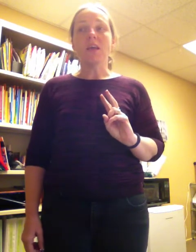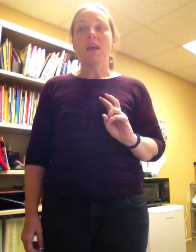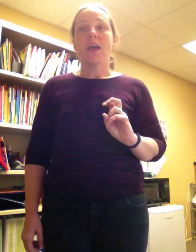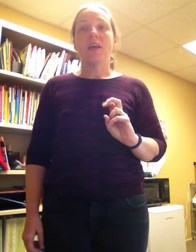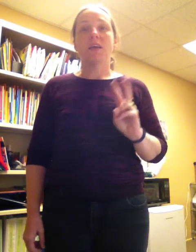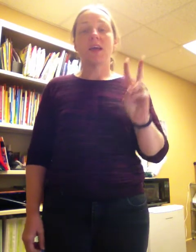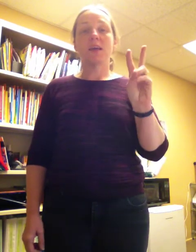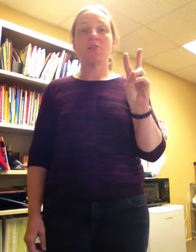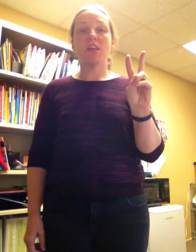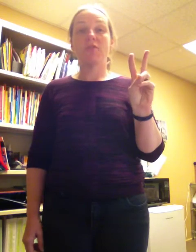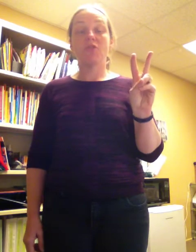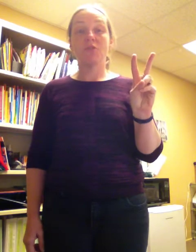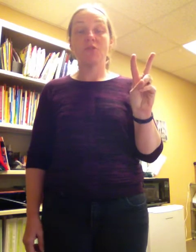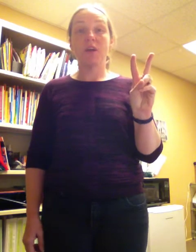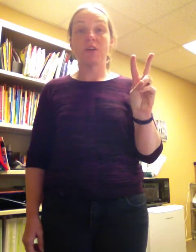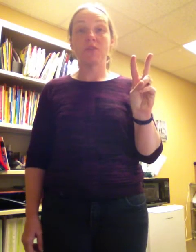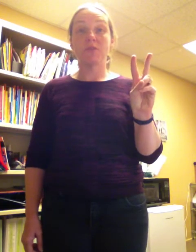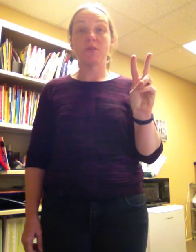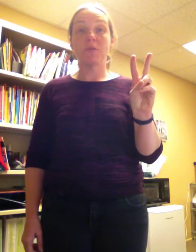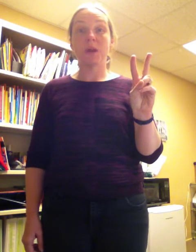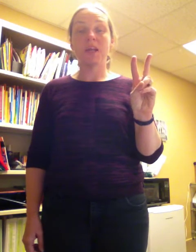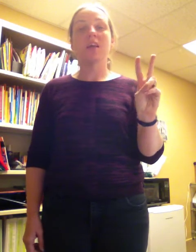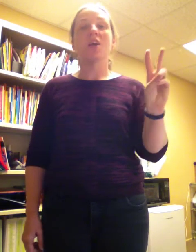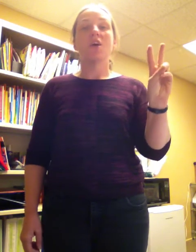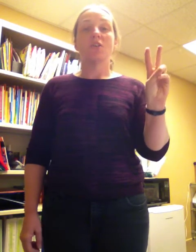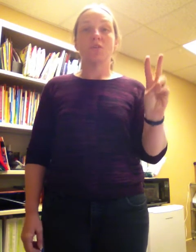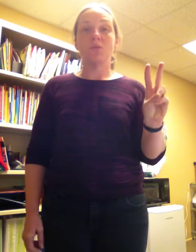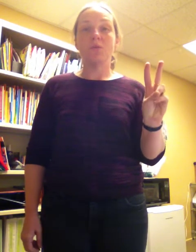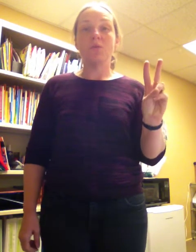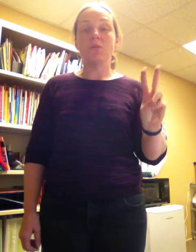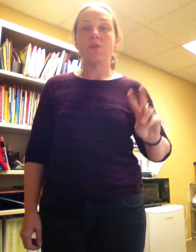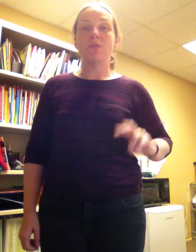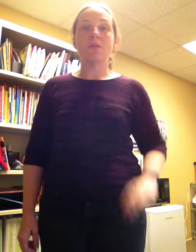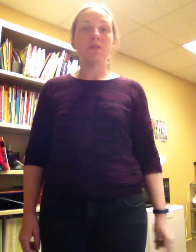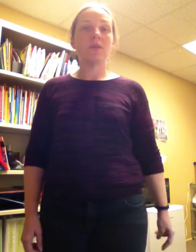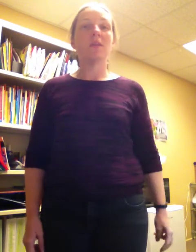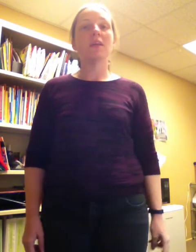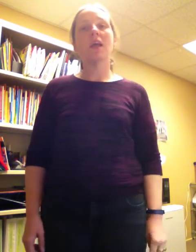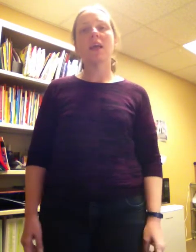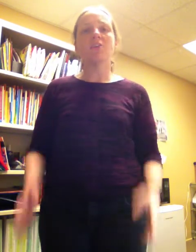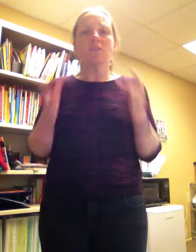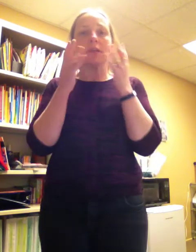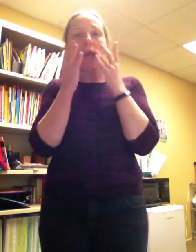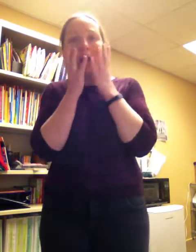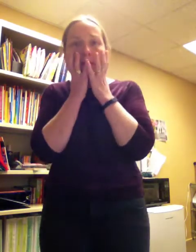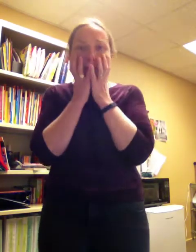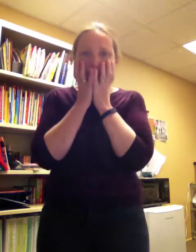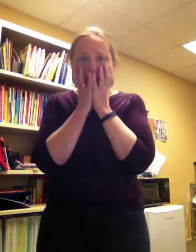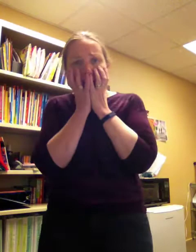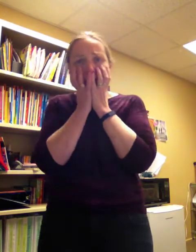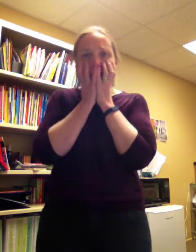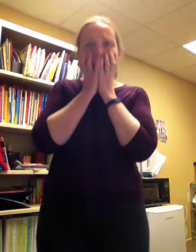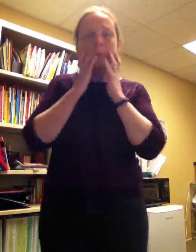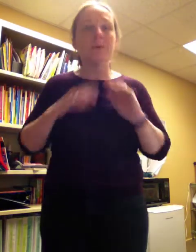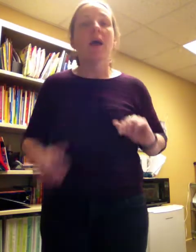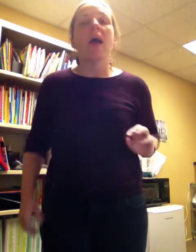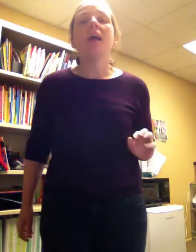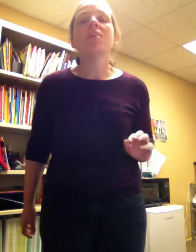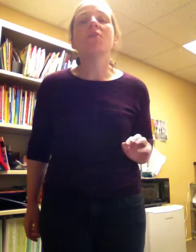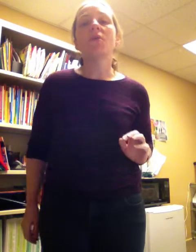Okay, now we should have two dinosaurs. Are you ready? Two dinosaurs in the cage, the scariest in the zoo, and all